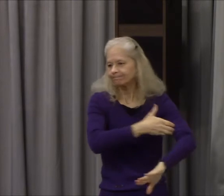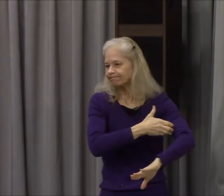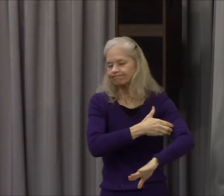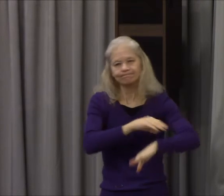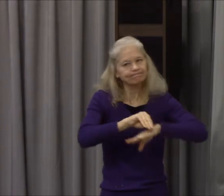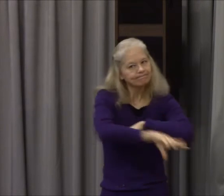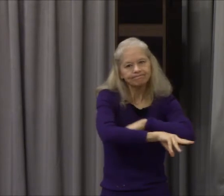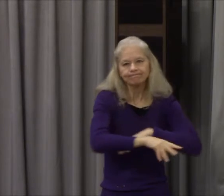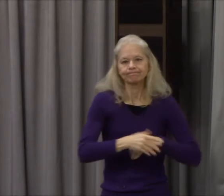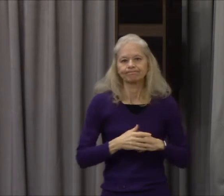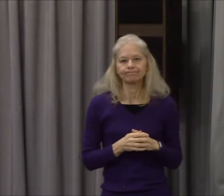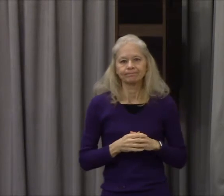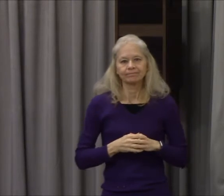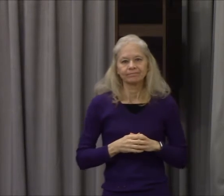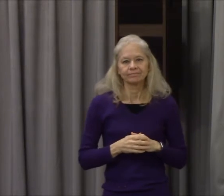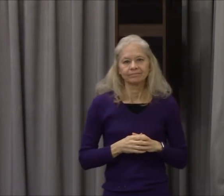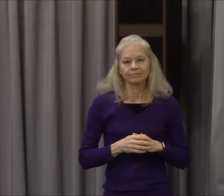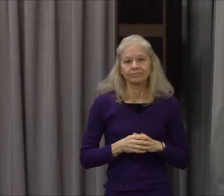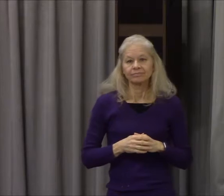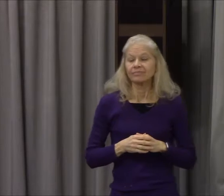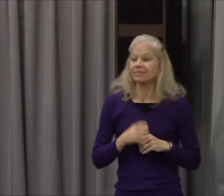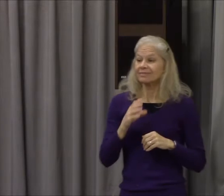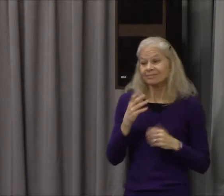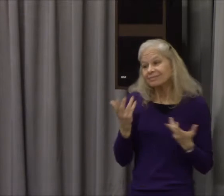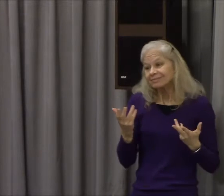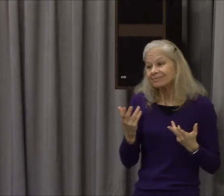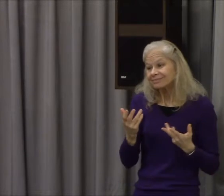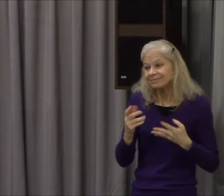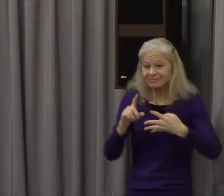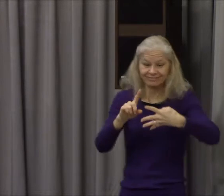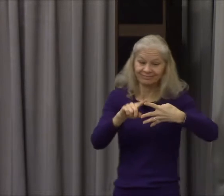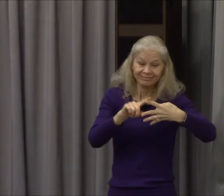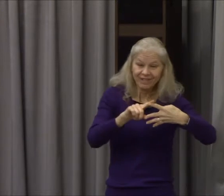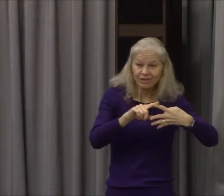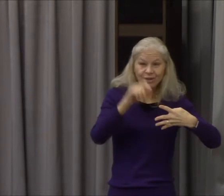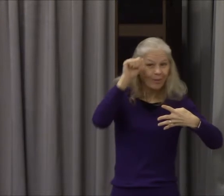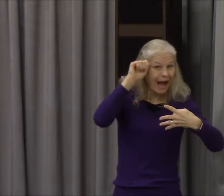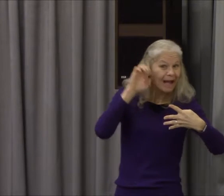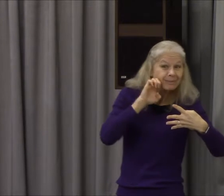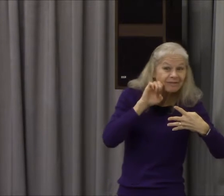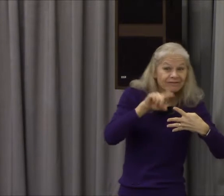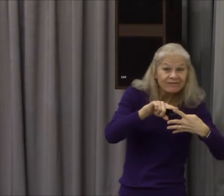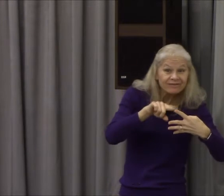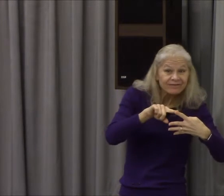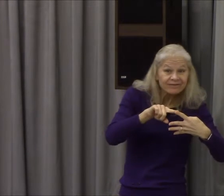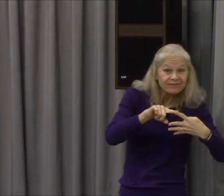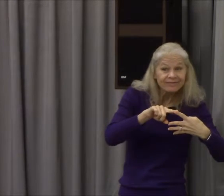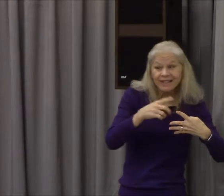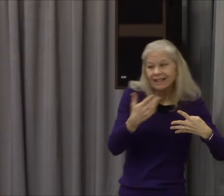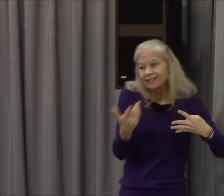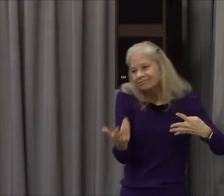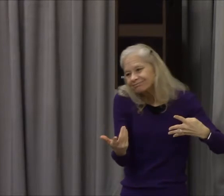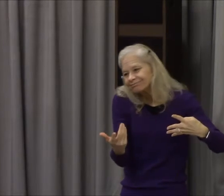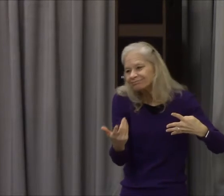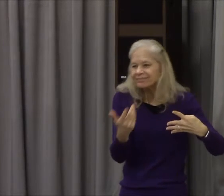there's not a person any both of those kinds of sins are representative of the garden Eve was kind of deceived and kind of weak